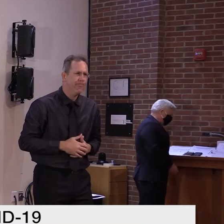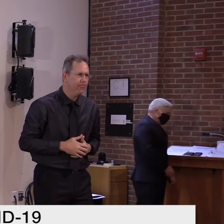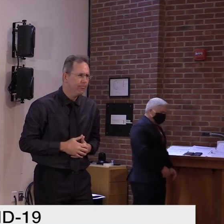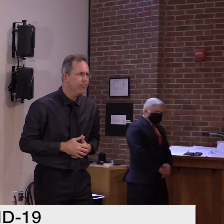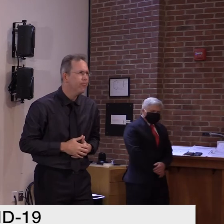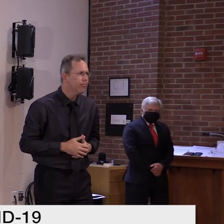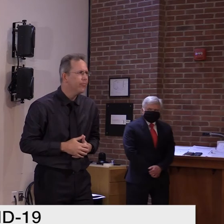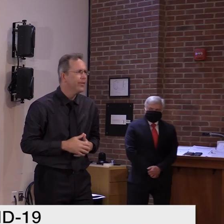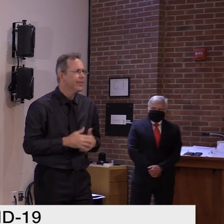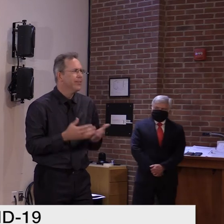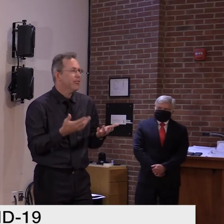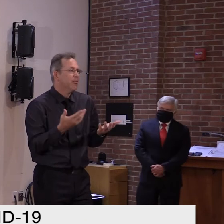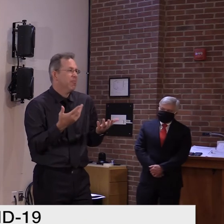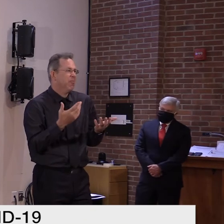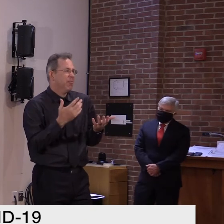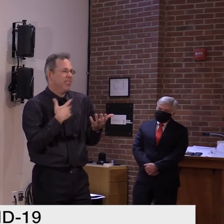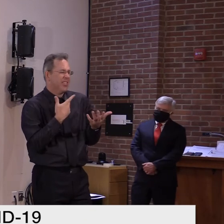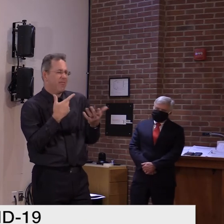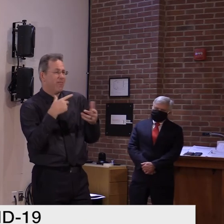have.